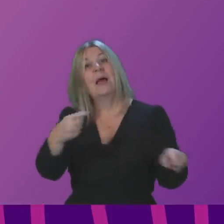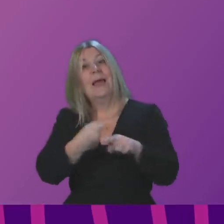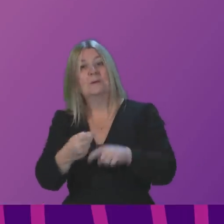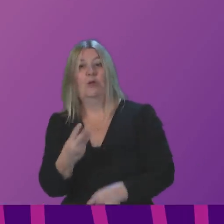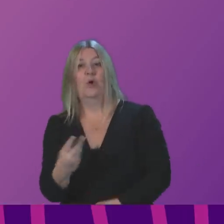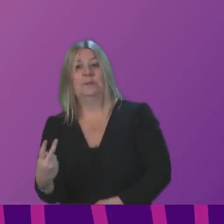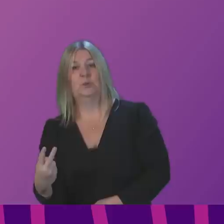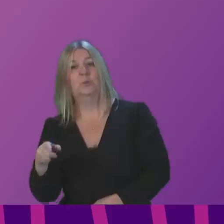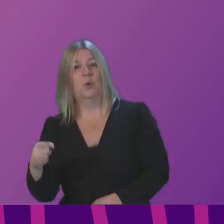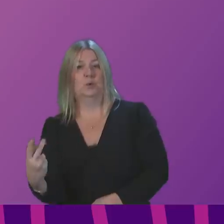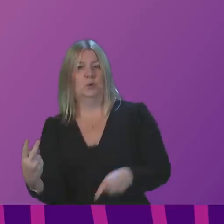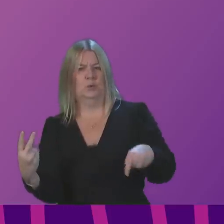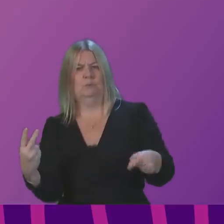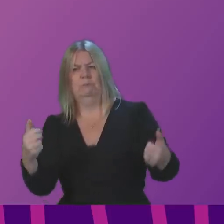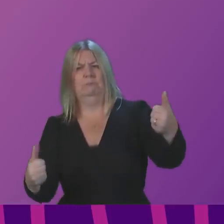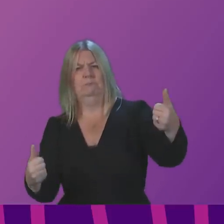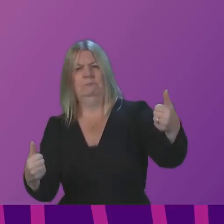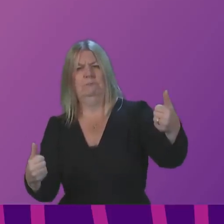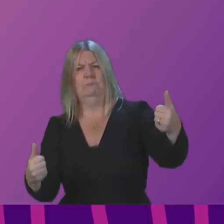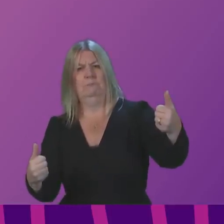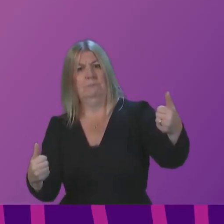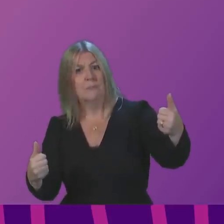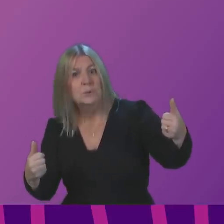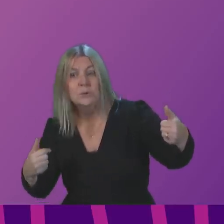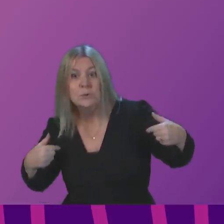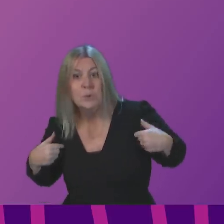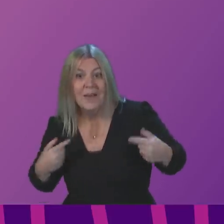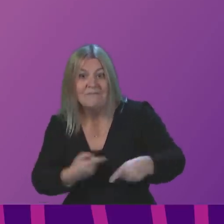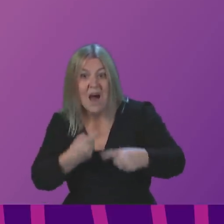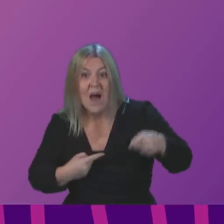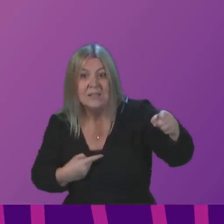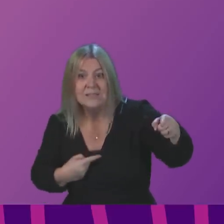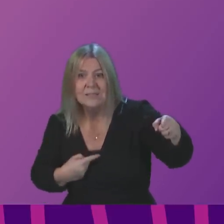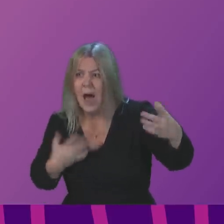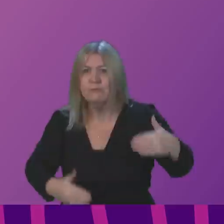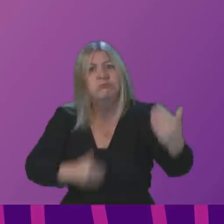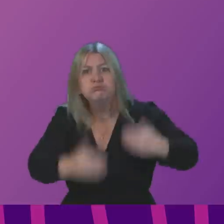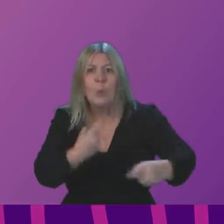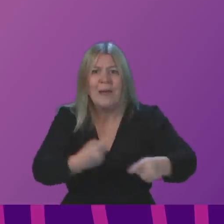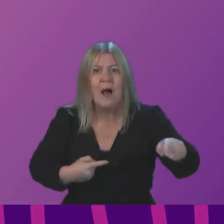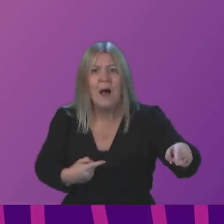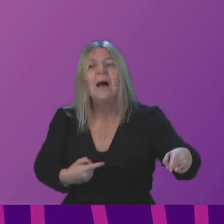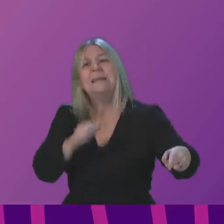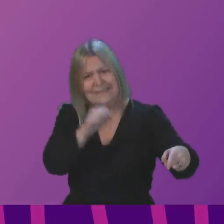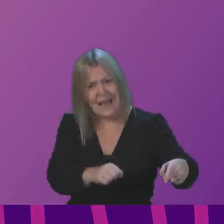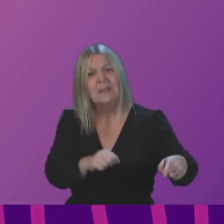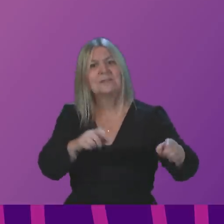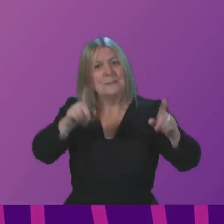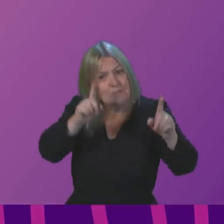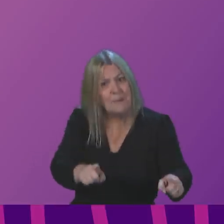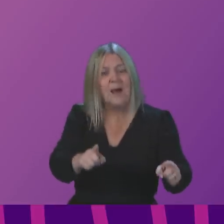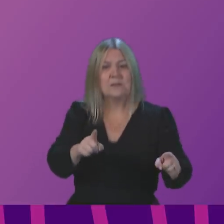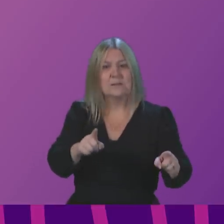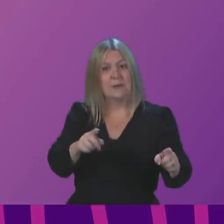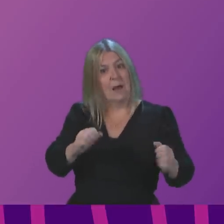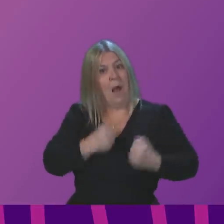.2%. So are we going as fast as we need to go? We've got to pick up that pace further. But actually, is the